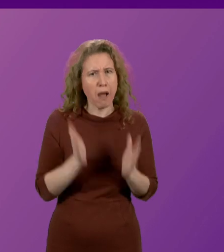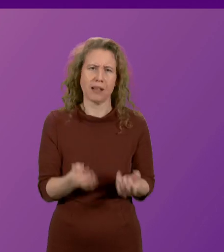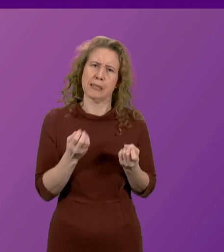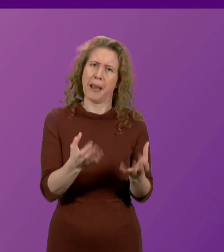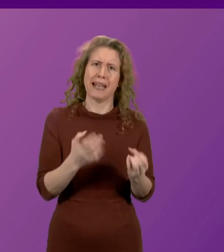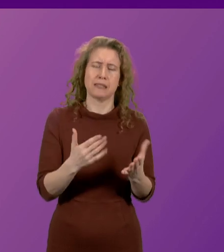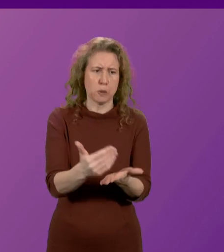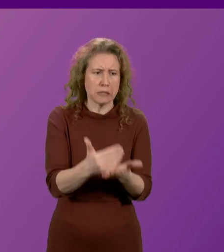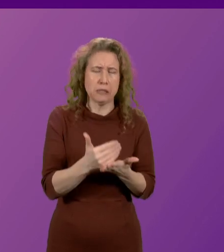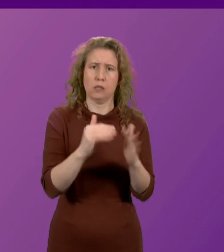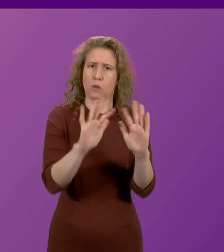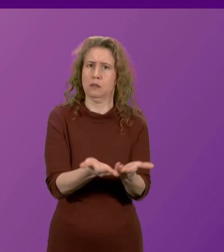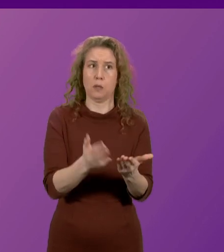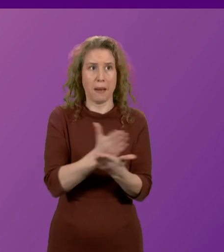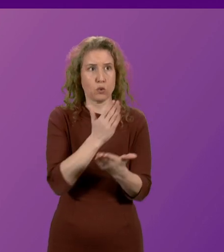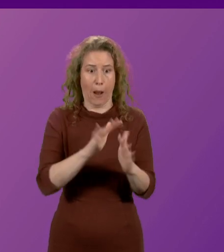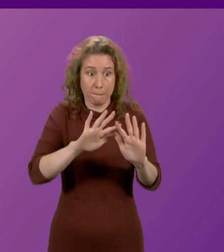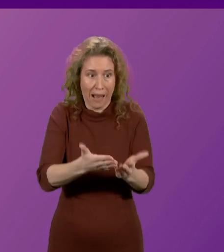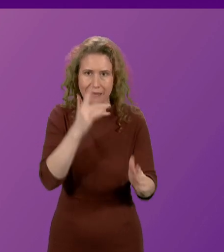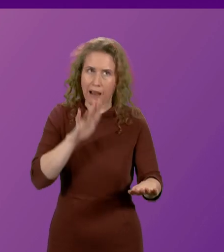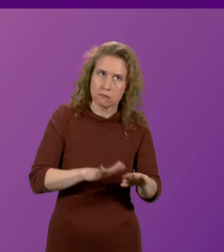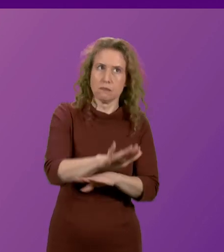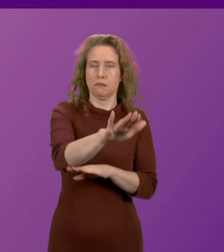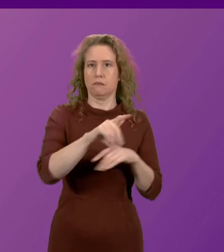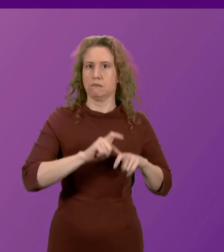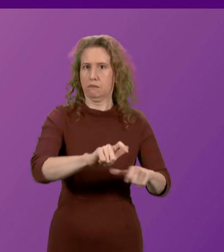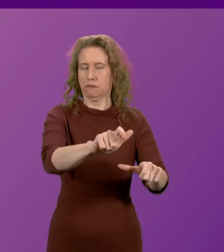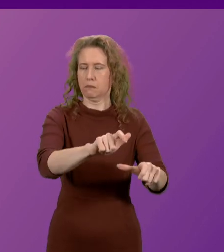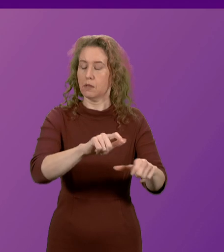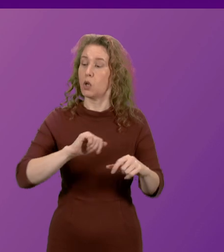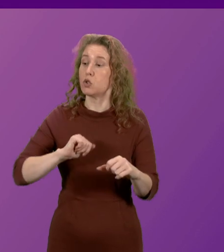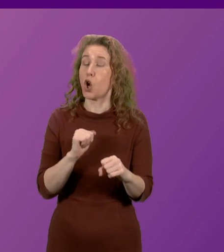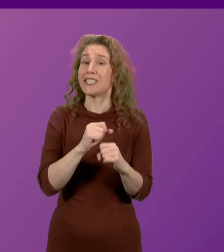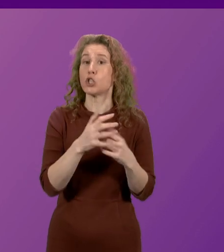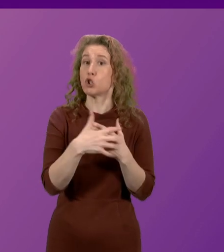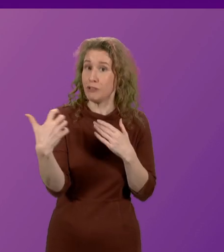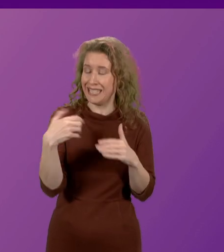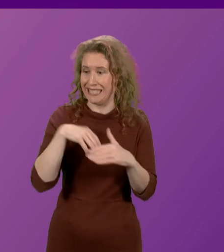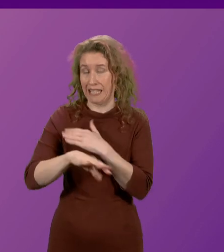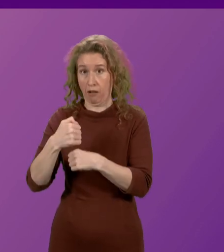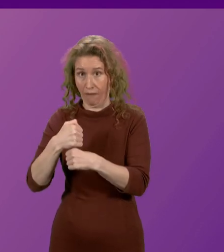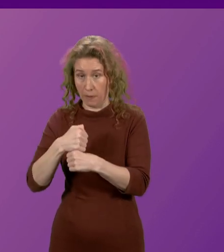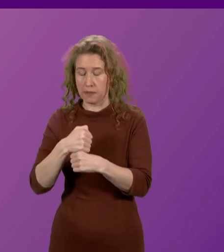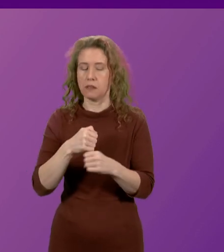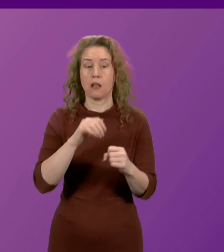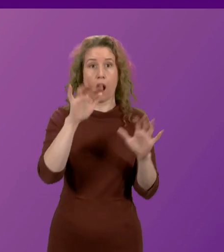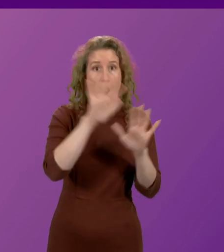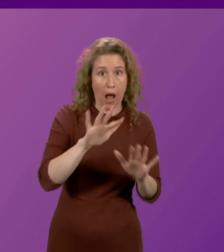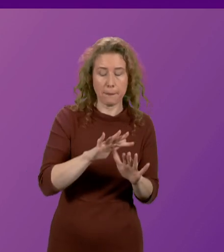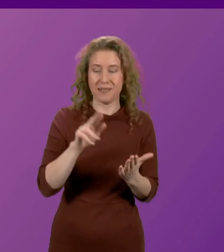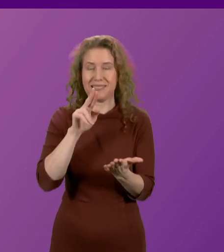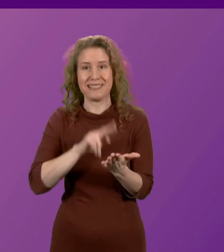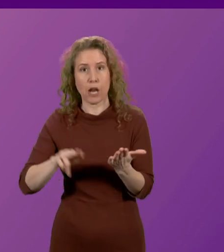ensure our planet has a livable future. Whilst the Scottish Greens were in government, climate and nature spending